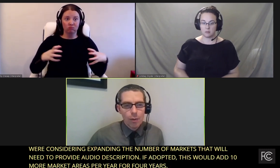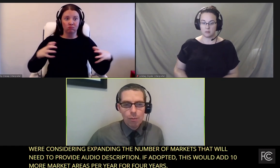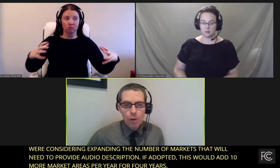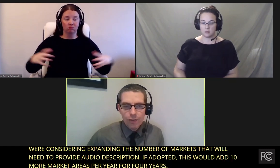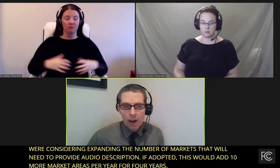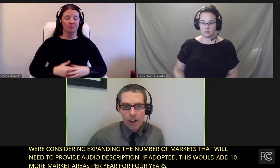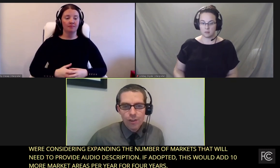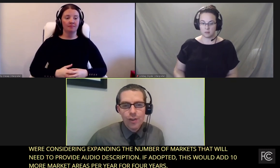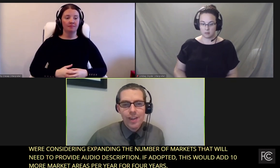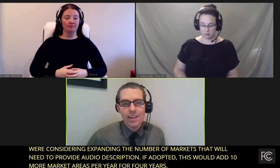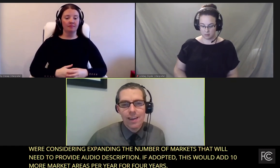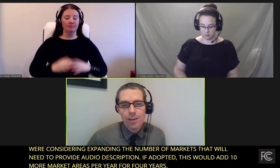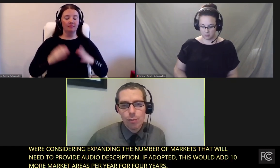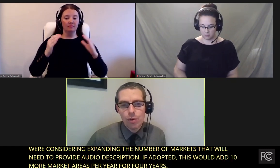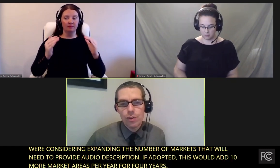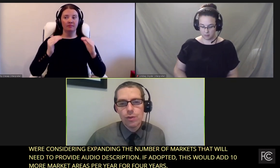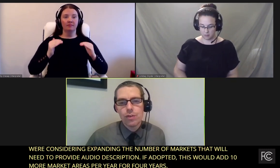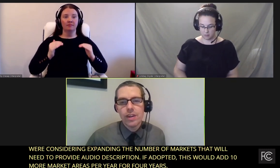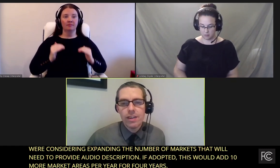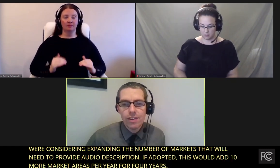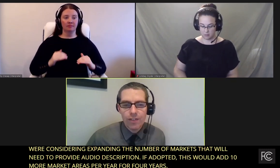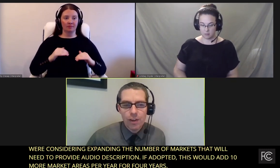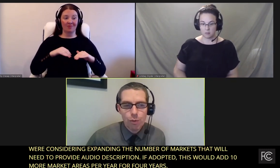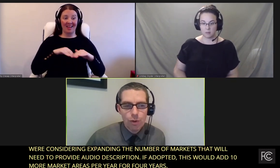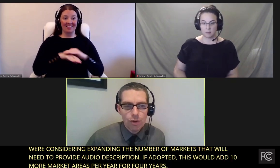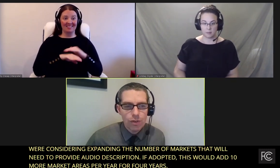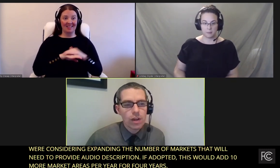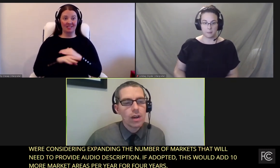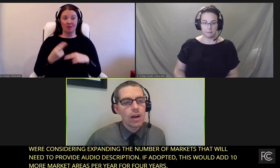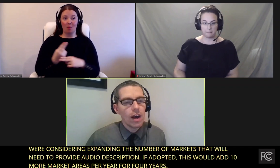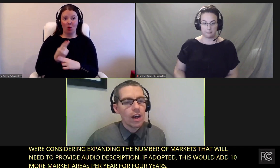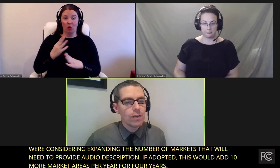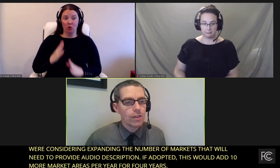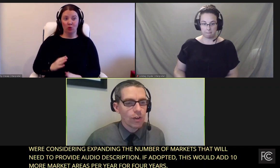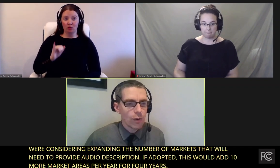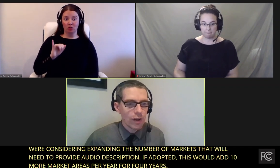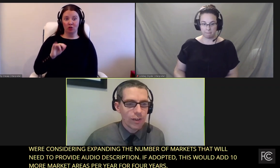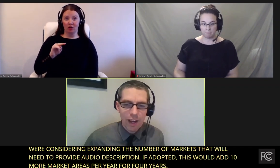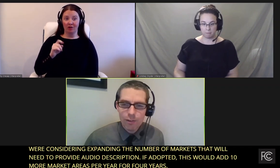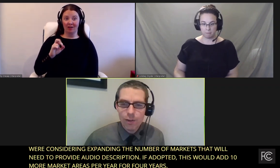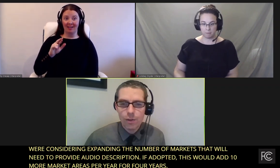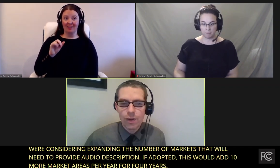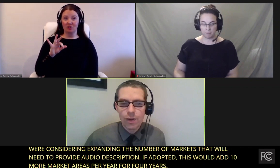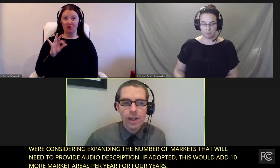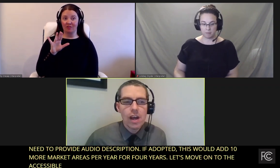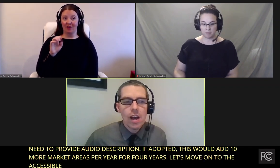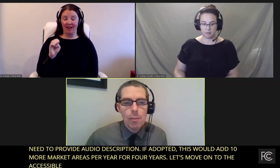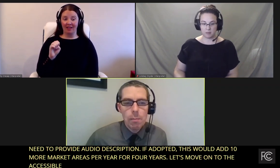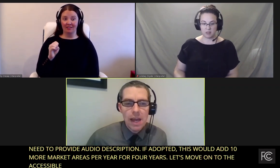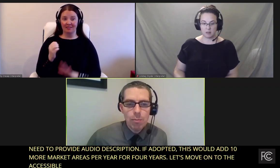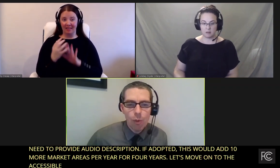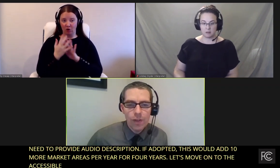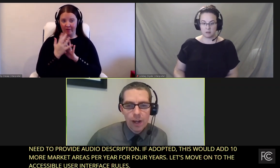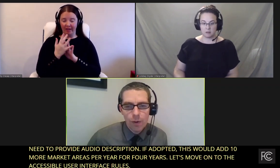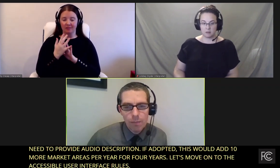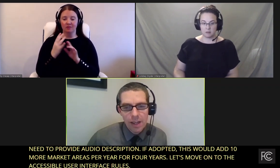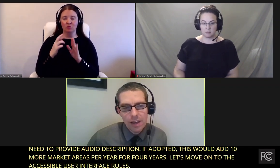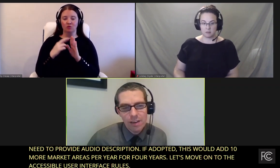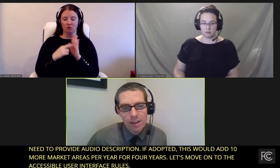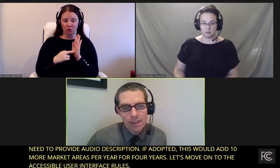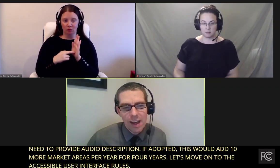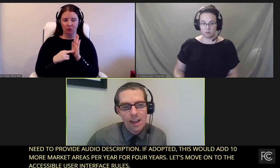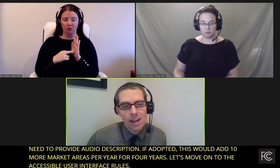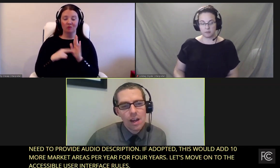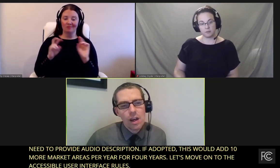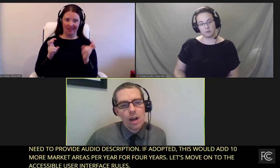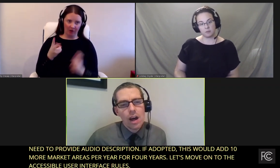Let's move on to the accessible user interface rules. This is also under Title II. The main point that I want